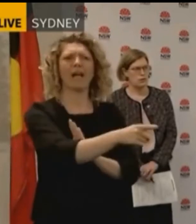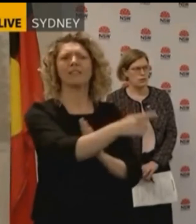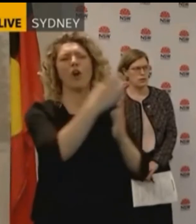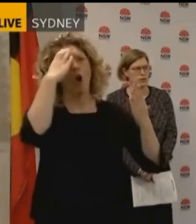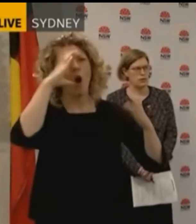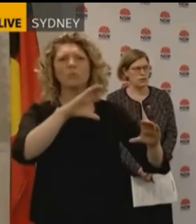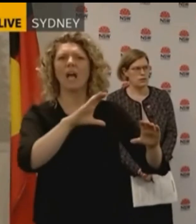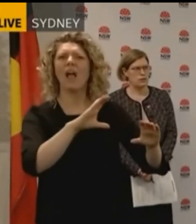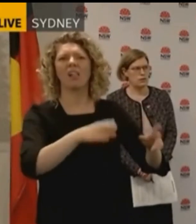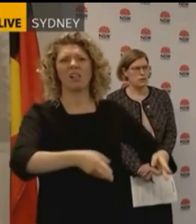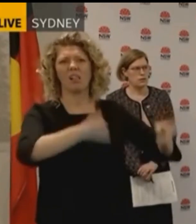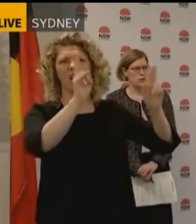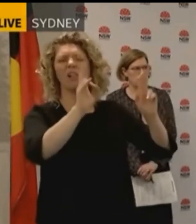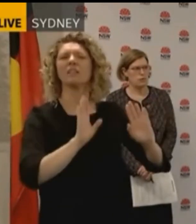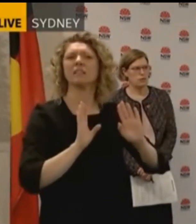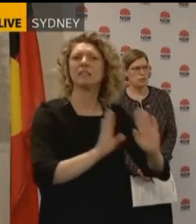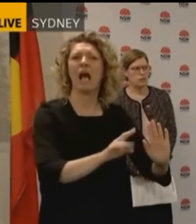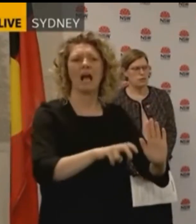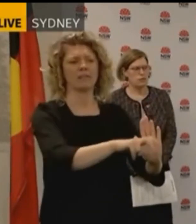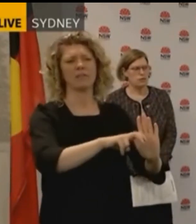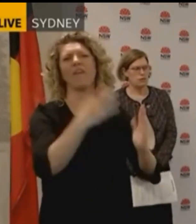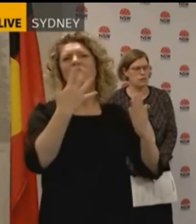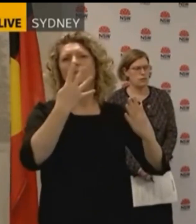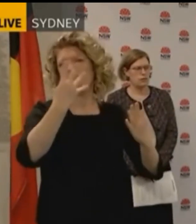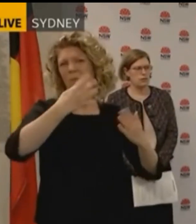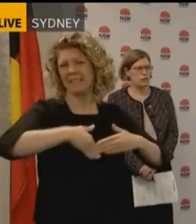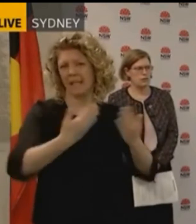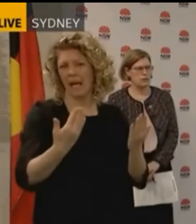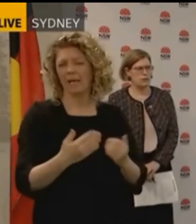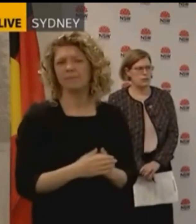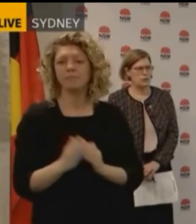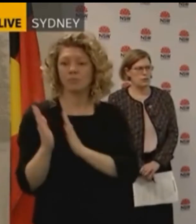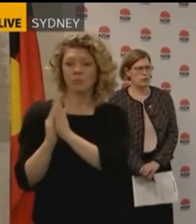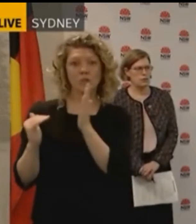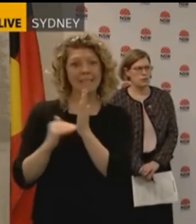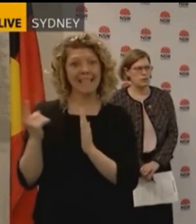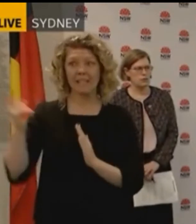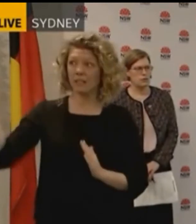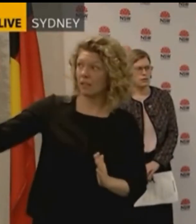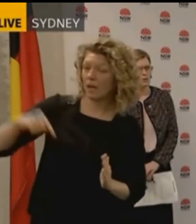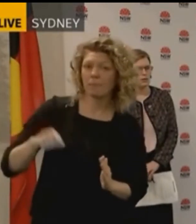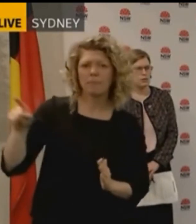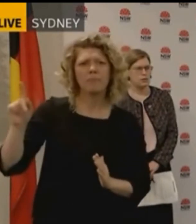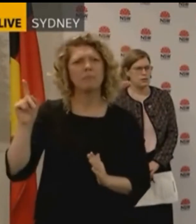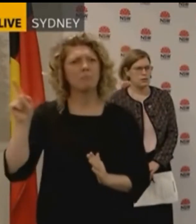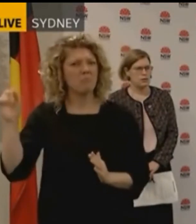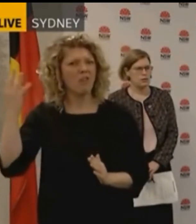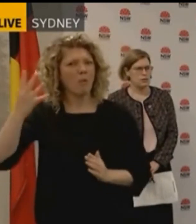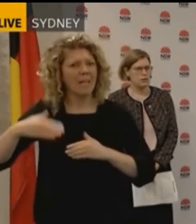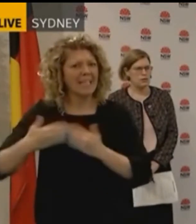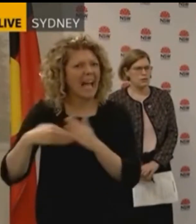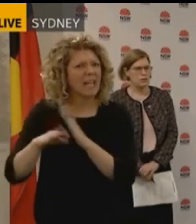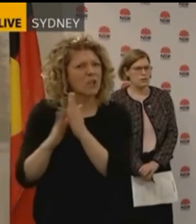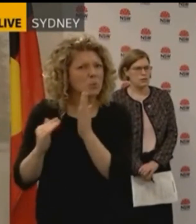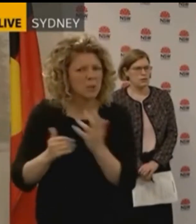for 14 days. The New Zealand travellers, provided they have been in New Zealand for 14 days, provided they don't have symptoms,